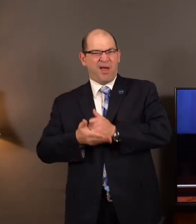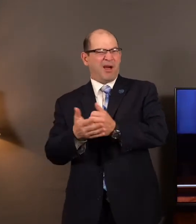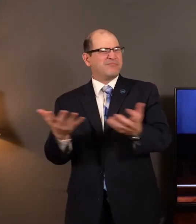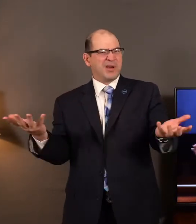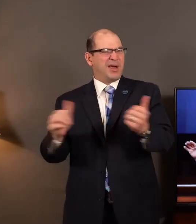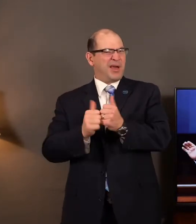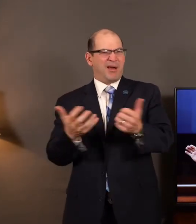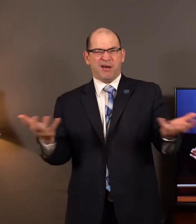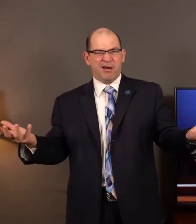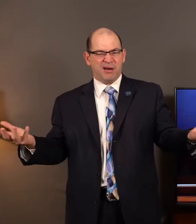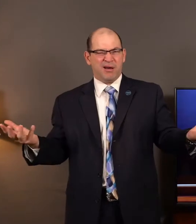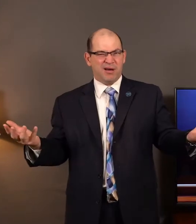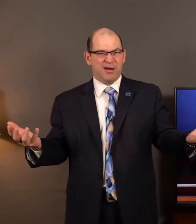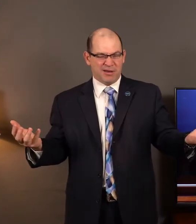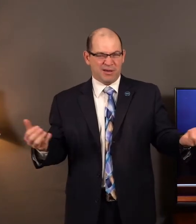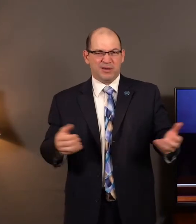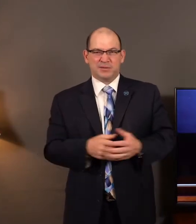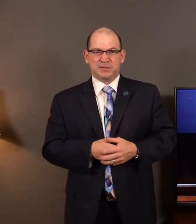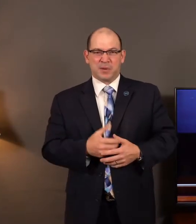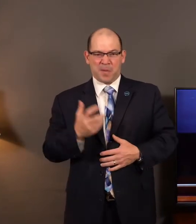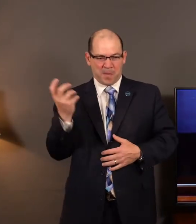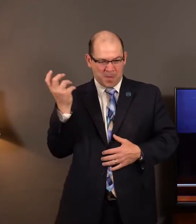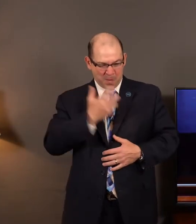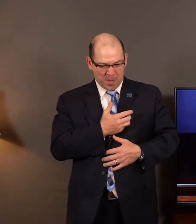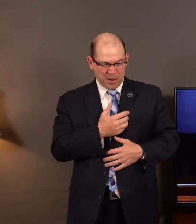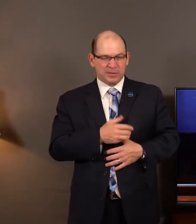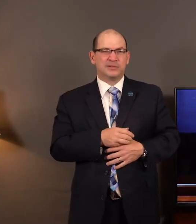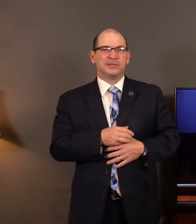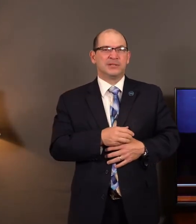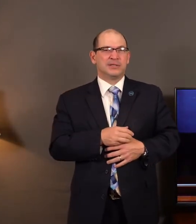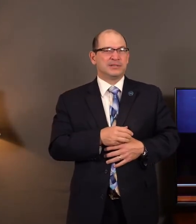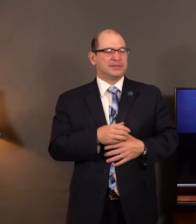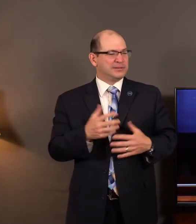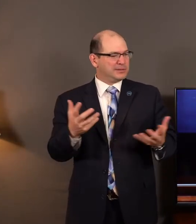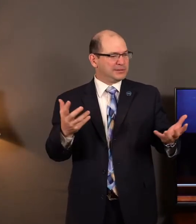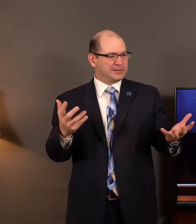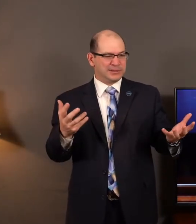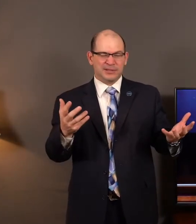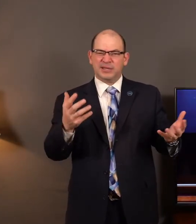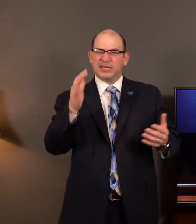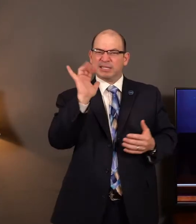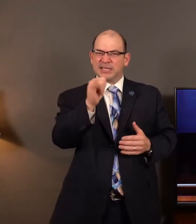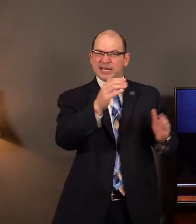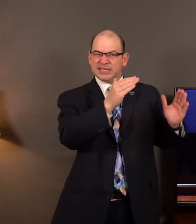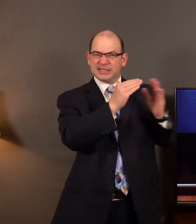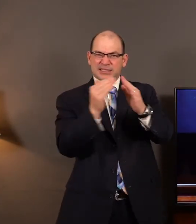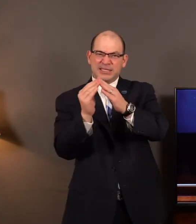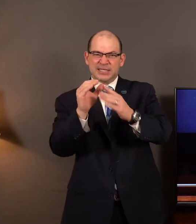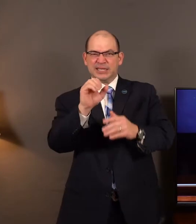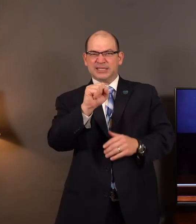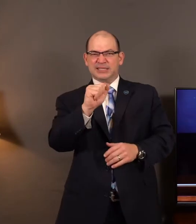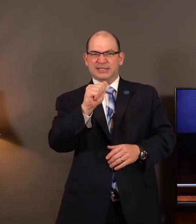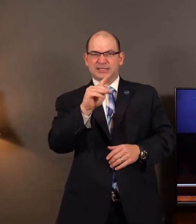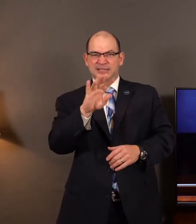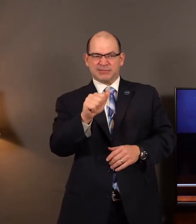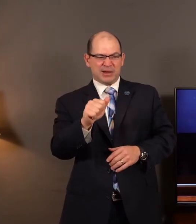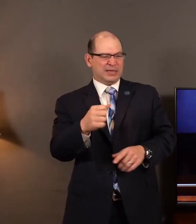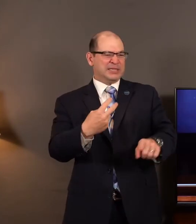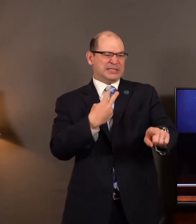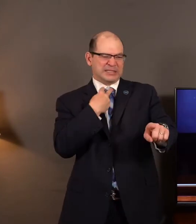An entire city about to be wiped out. Great despair and darkness everywhere. As people would be looking